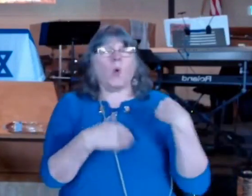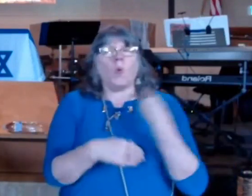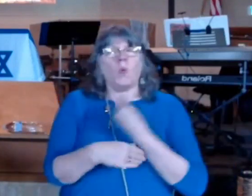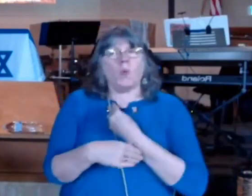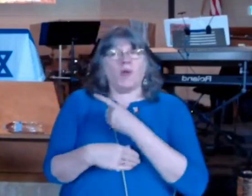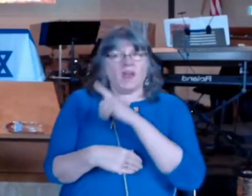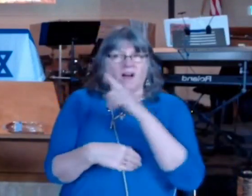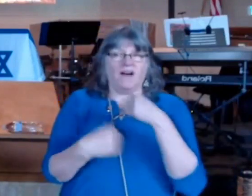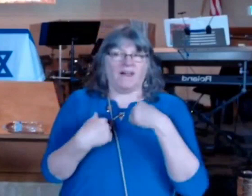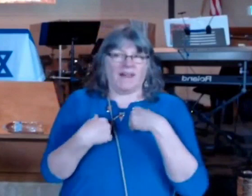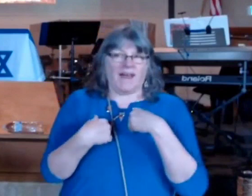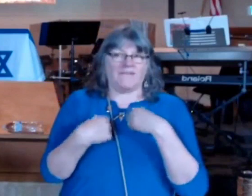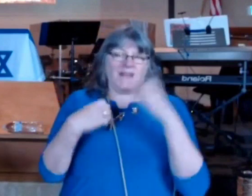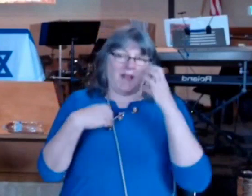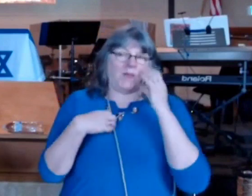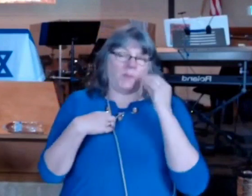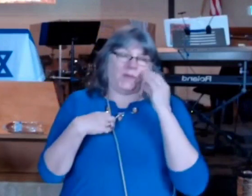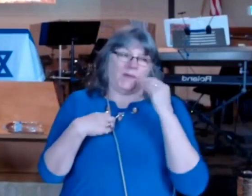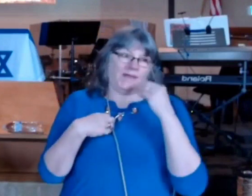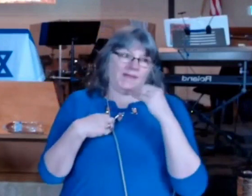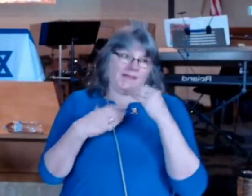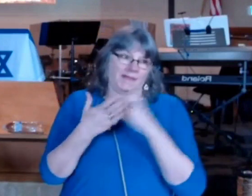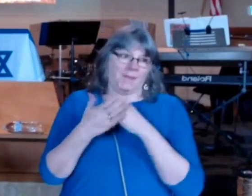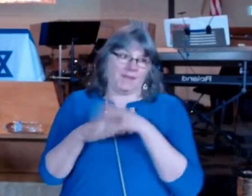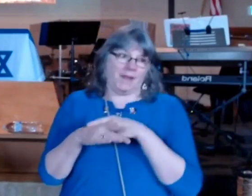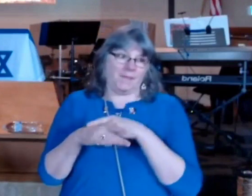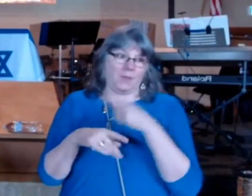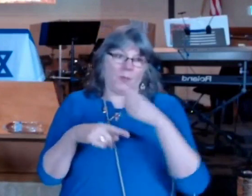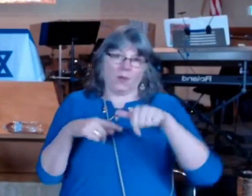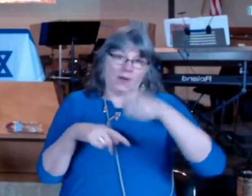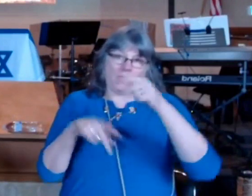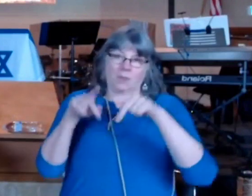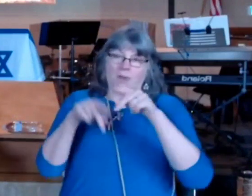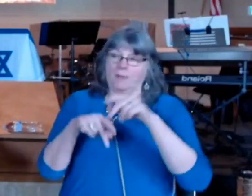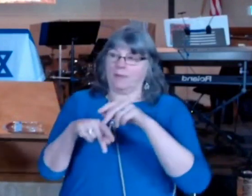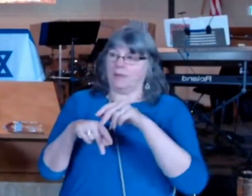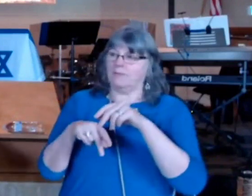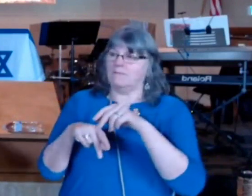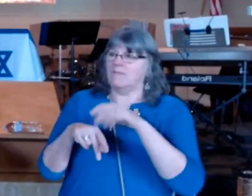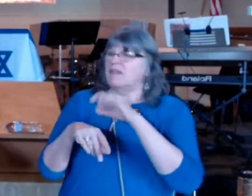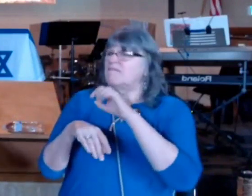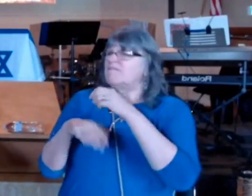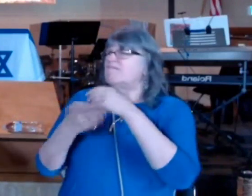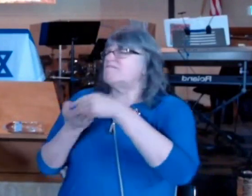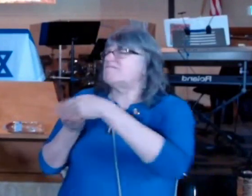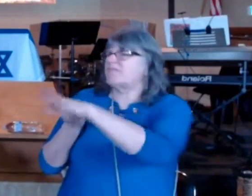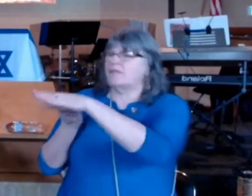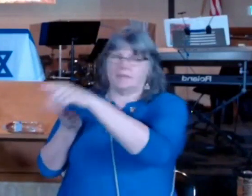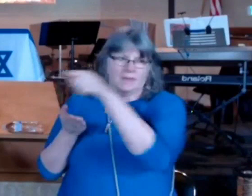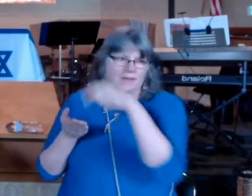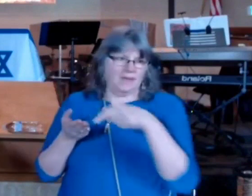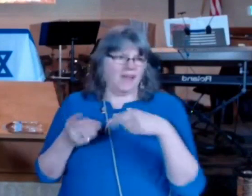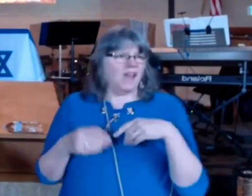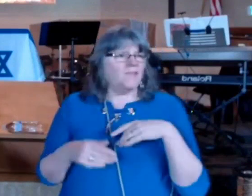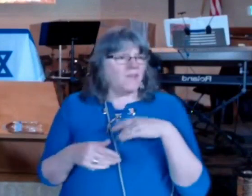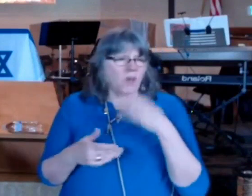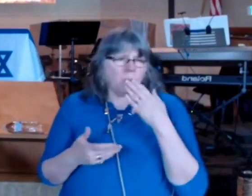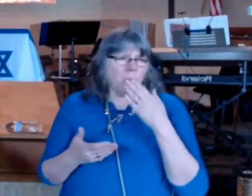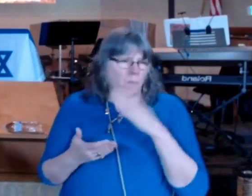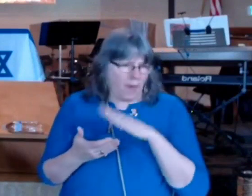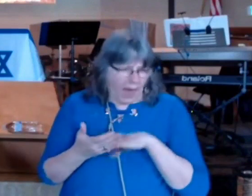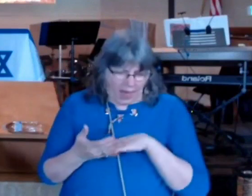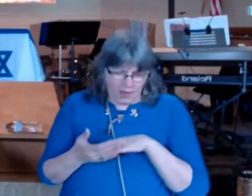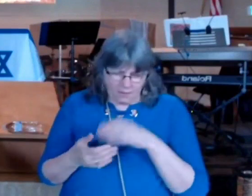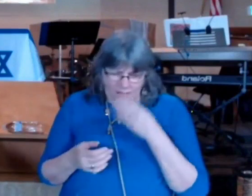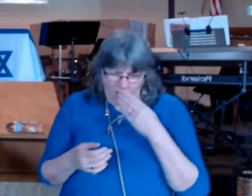and it's one that I would say Yeshua understood come to think of it he himself